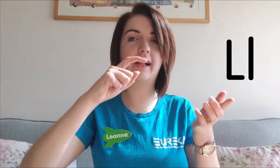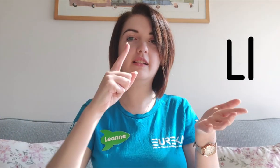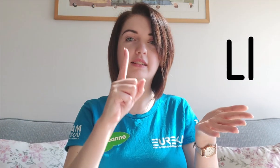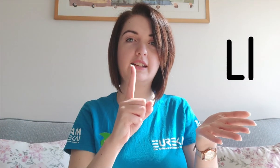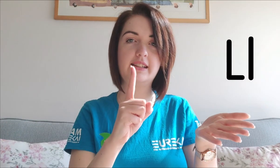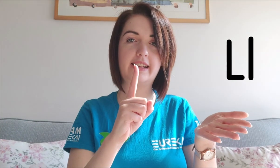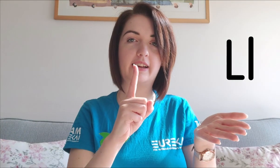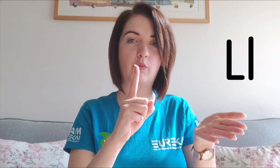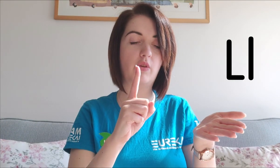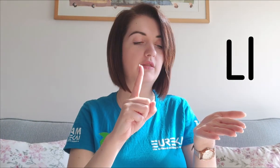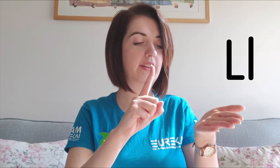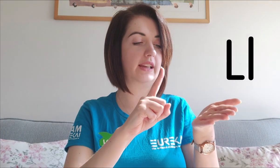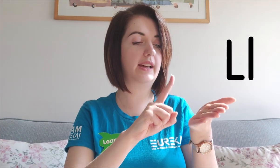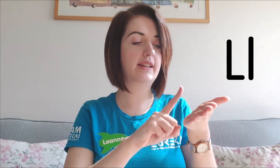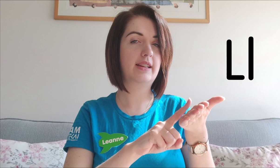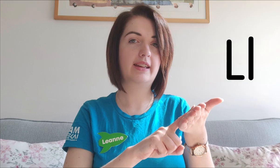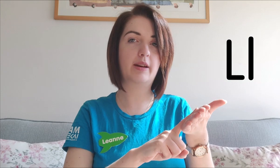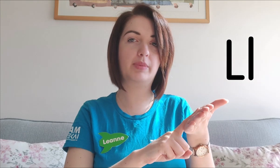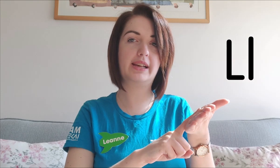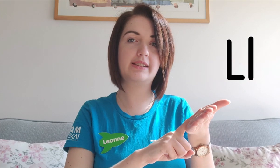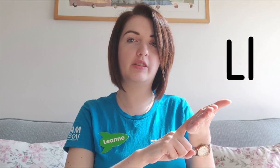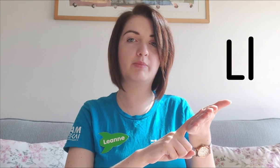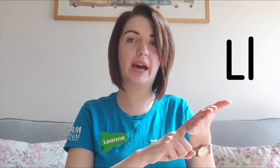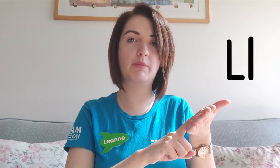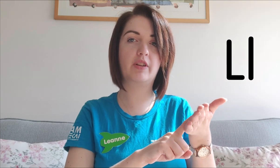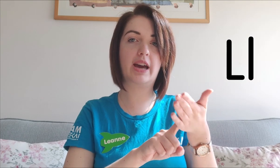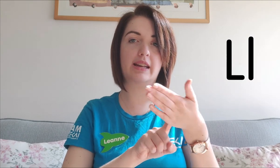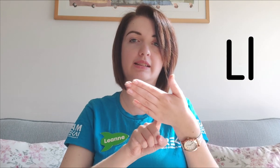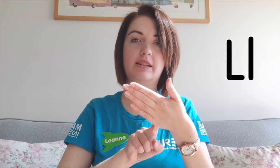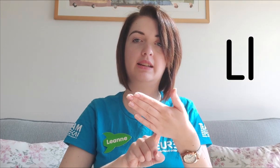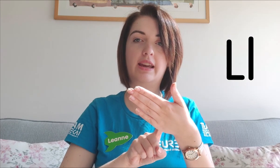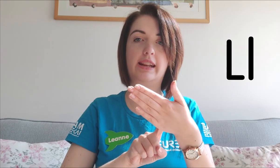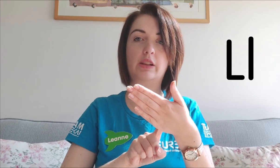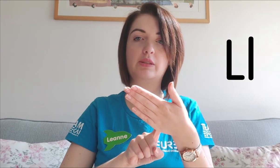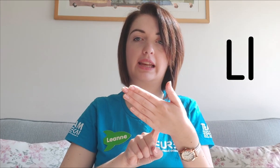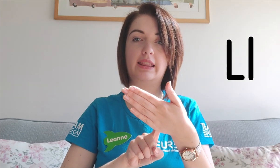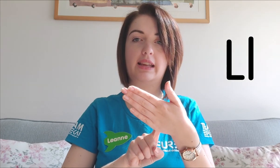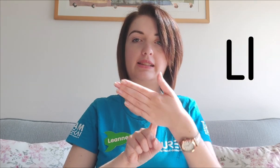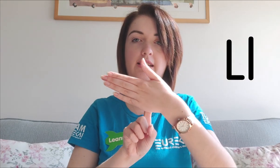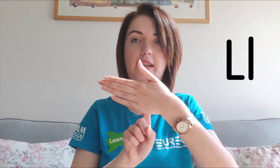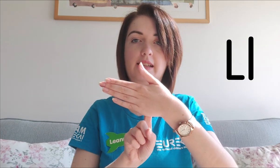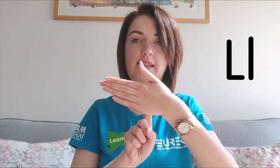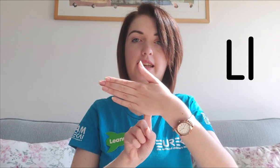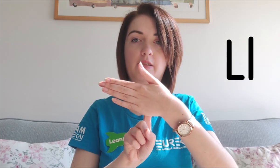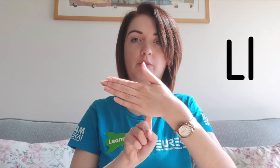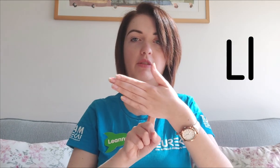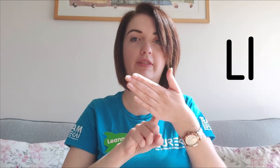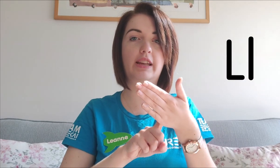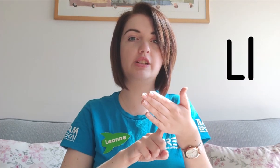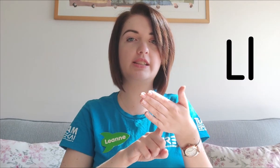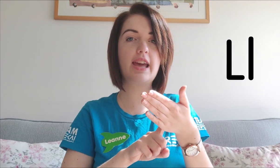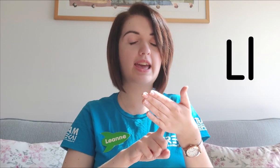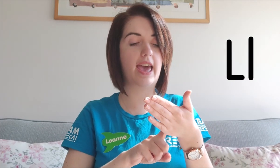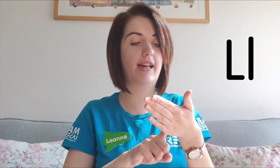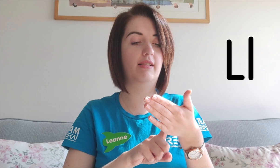L, take one finger and place it on the palm of your hand. And it looks like this. Can you see one finger just there? L.